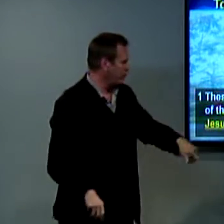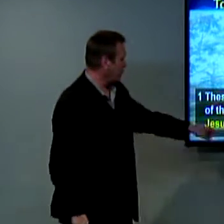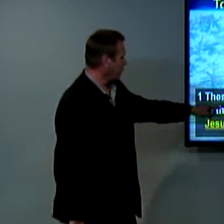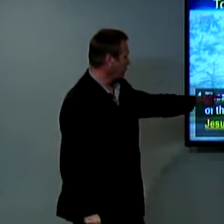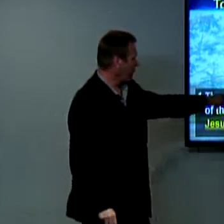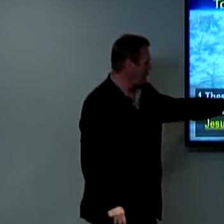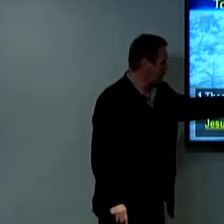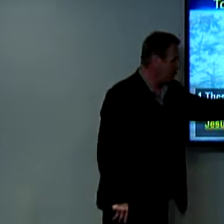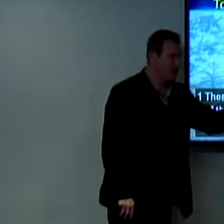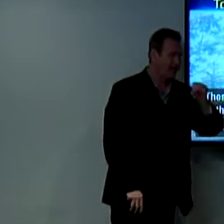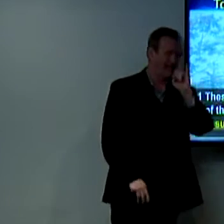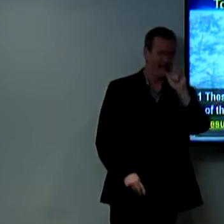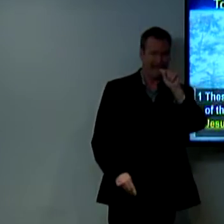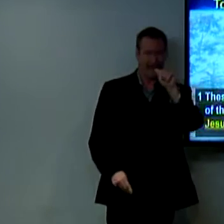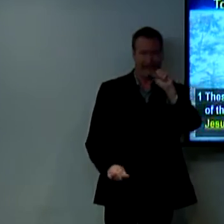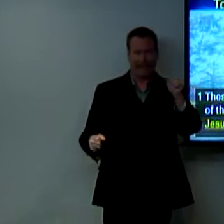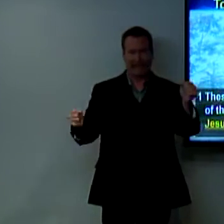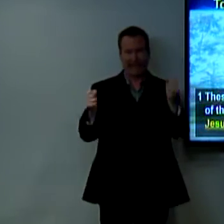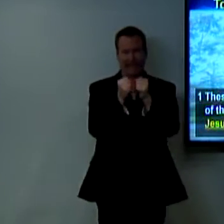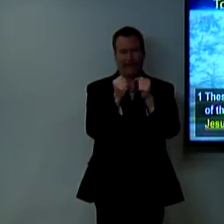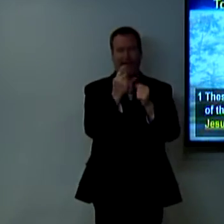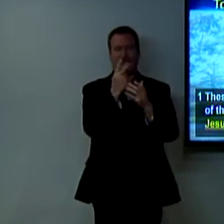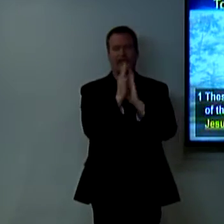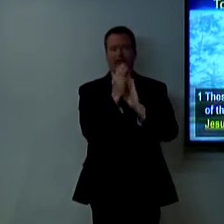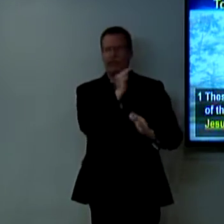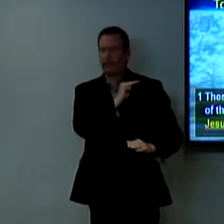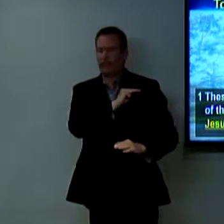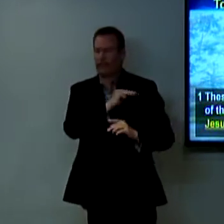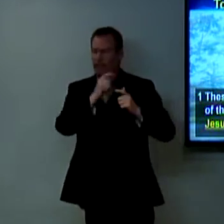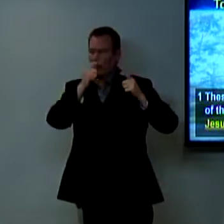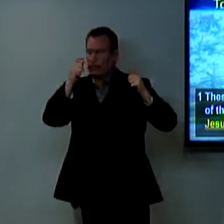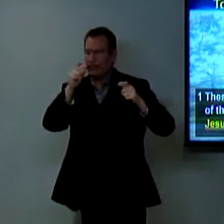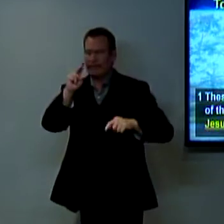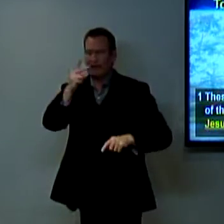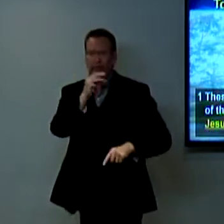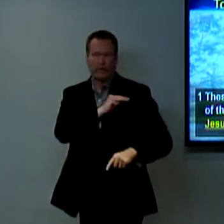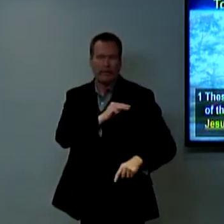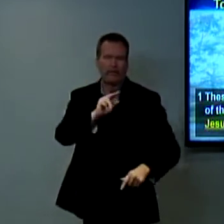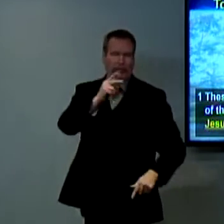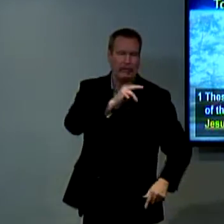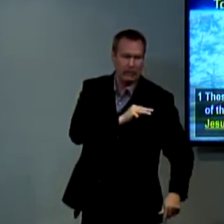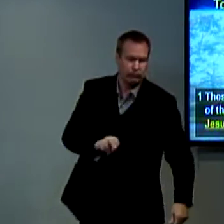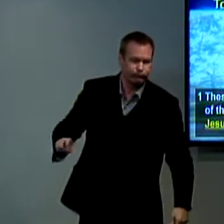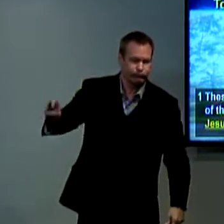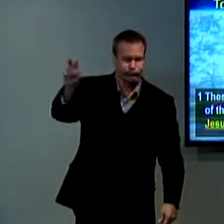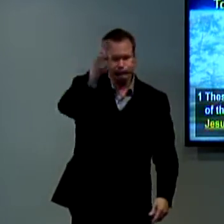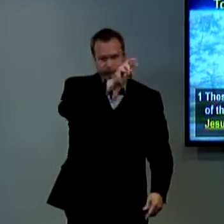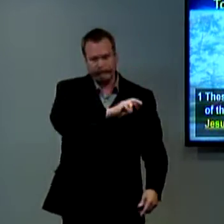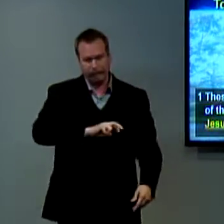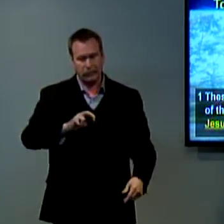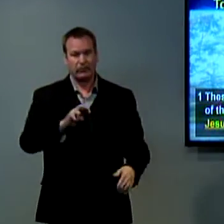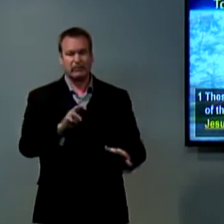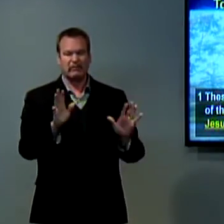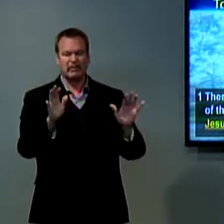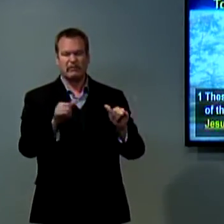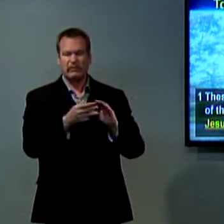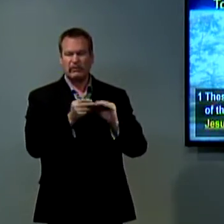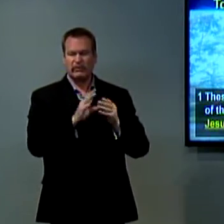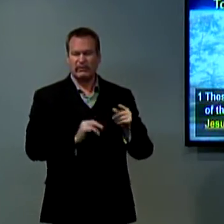ended up becoming a companion of Silas and so Silas you know he's one of the second greatest missionaries to travel the world